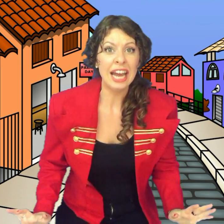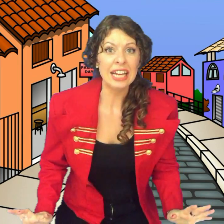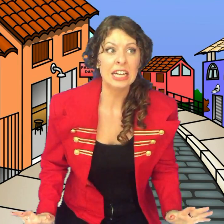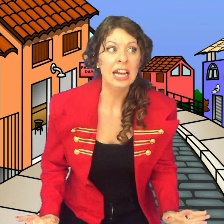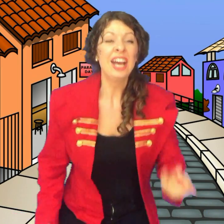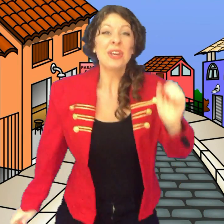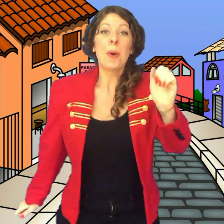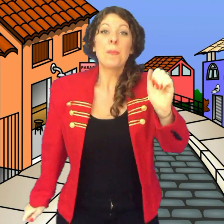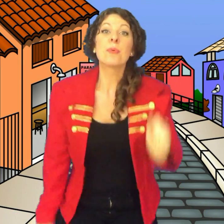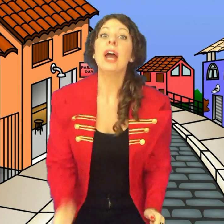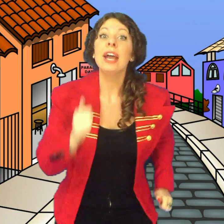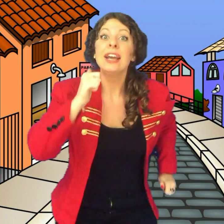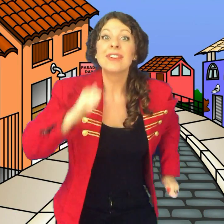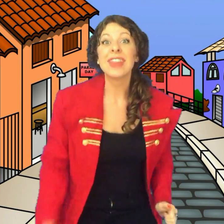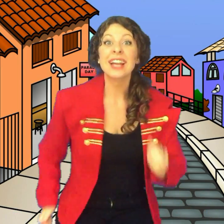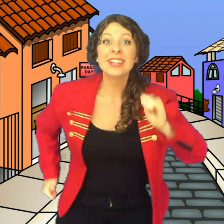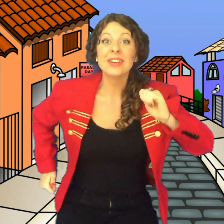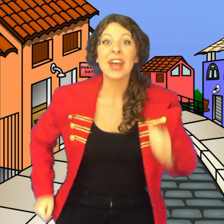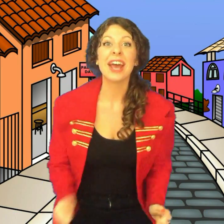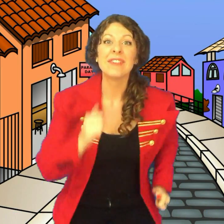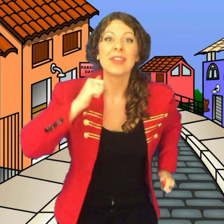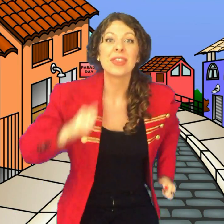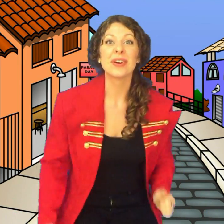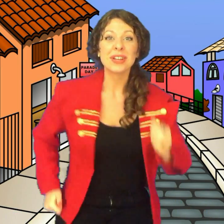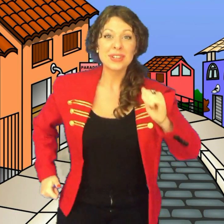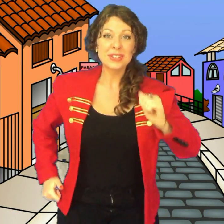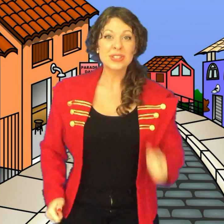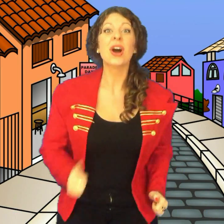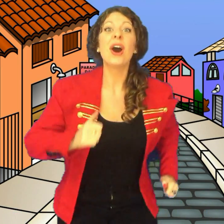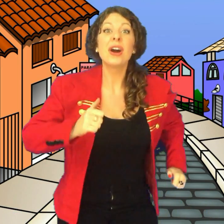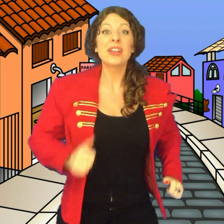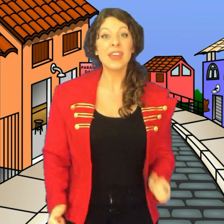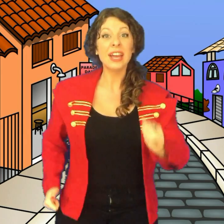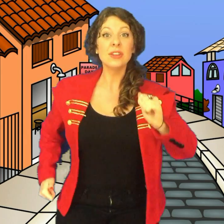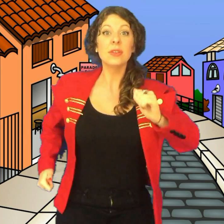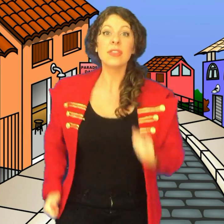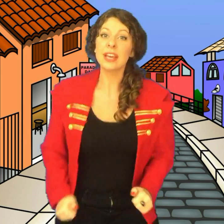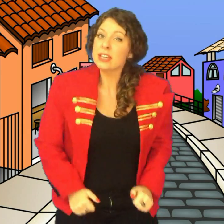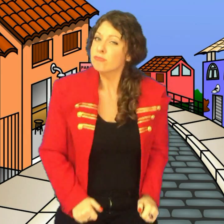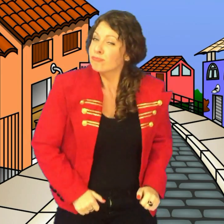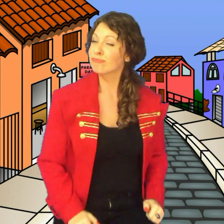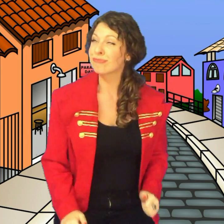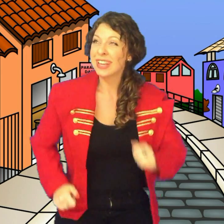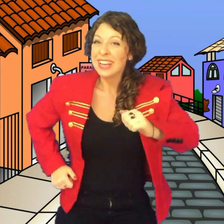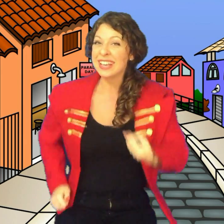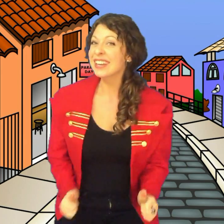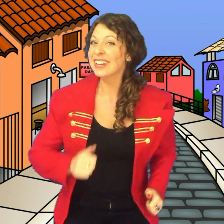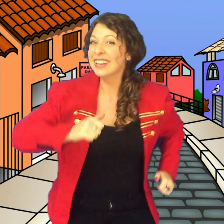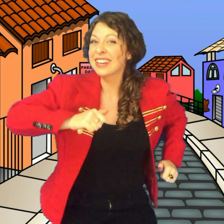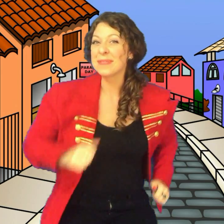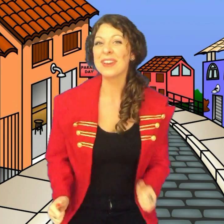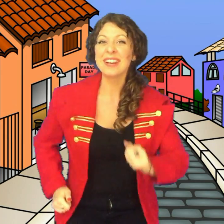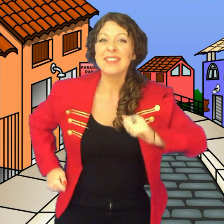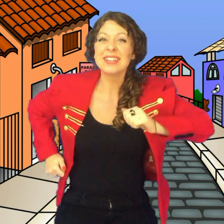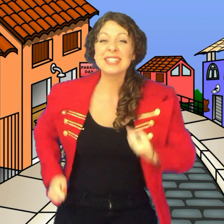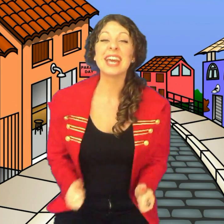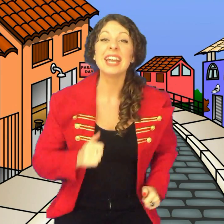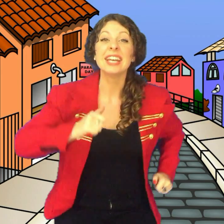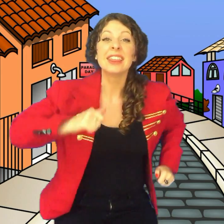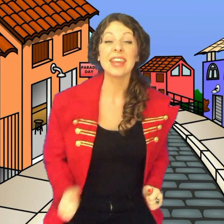You're braver than you ever thought You're stronger than you think You could be most anything